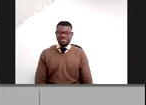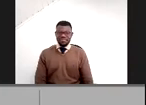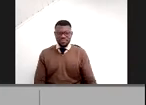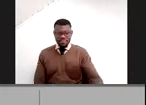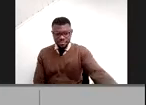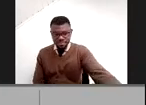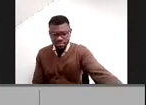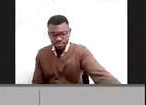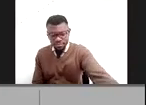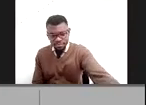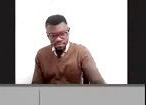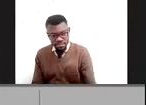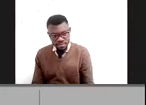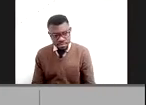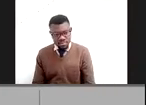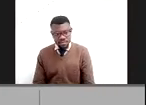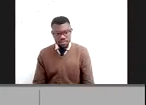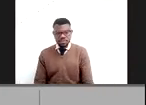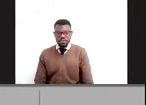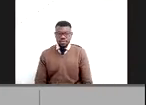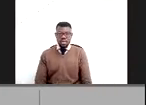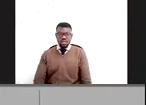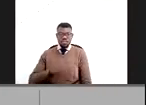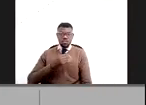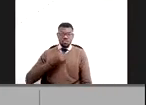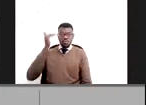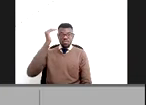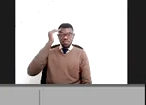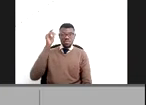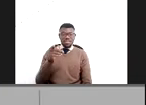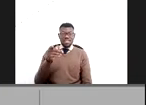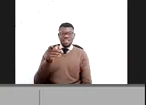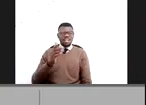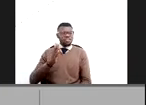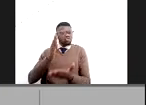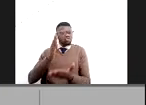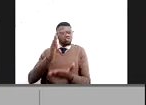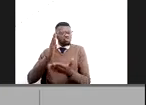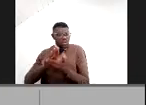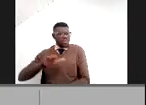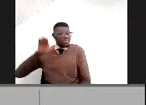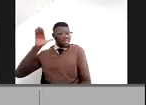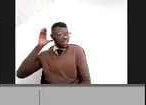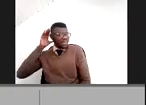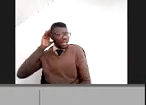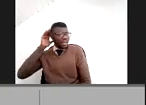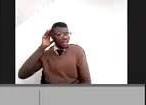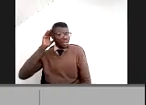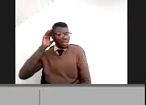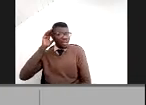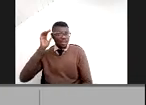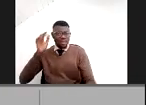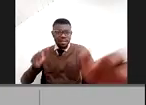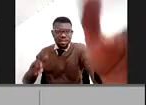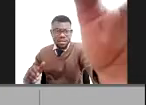Yeah, Jens, we know you're, you're our bias. You're, you're really, we're hearing it from the horse's, horse's mouth.